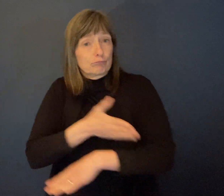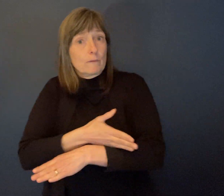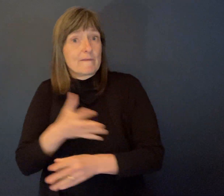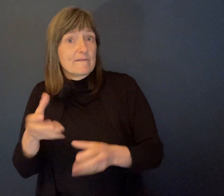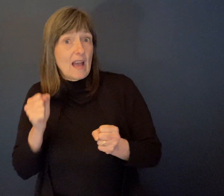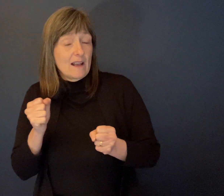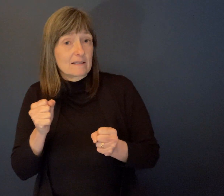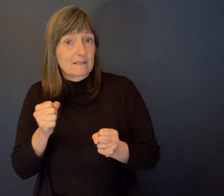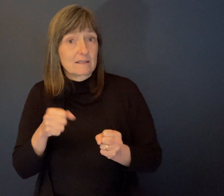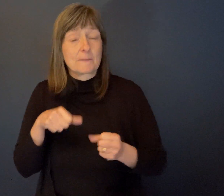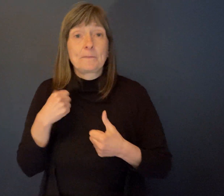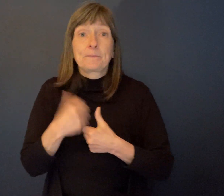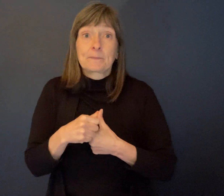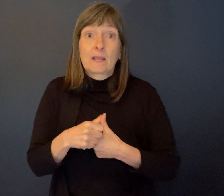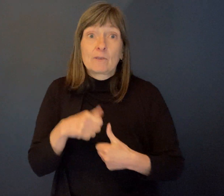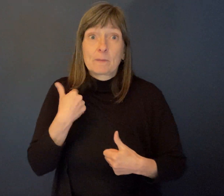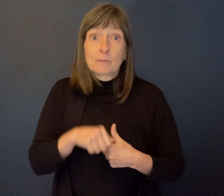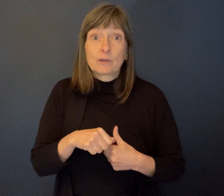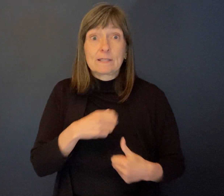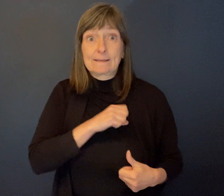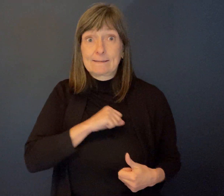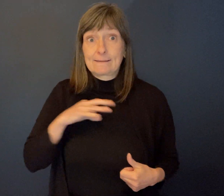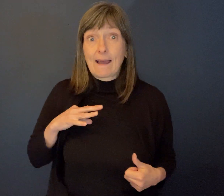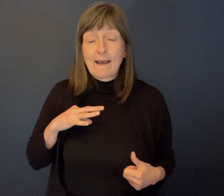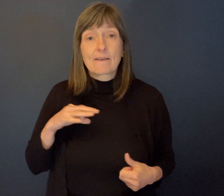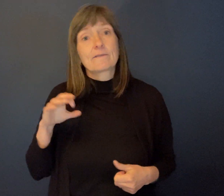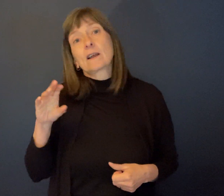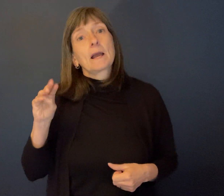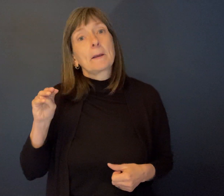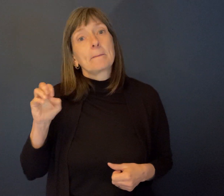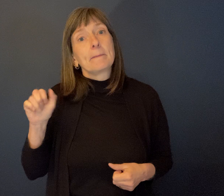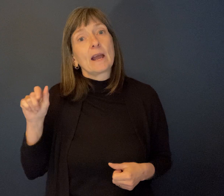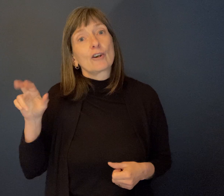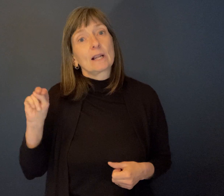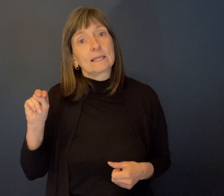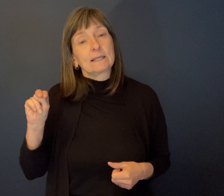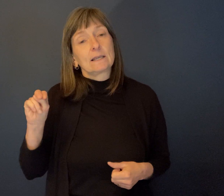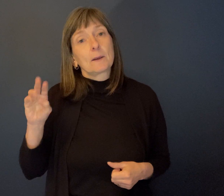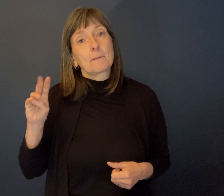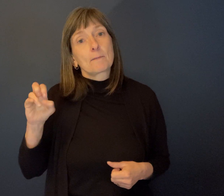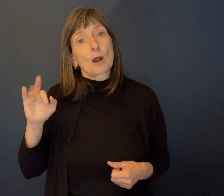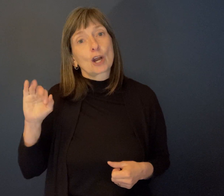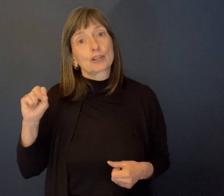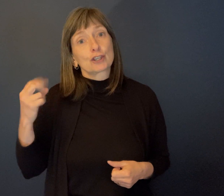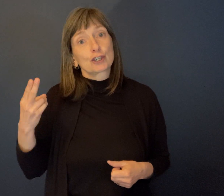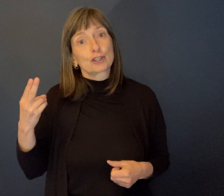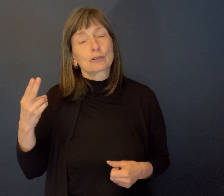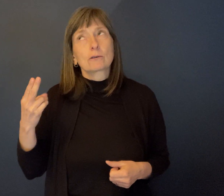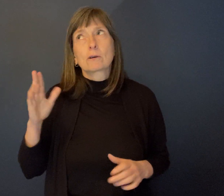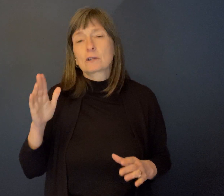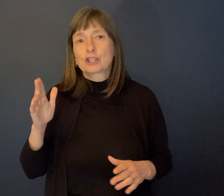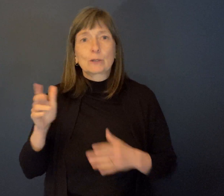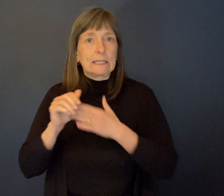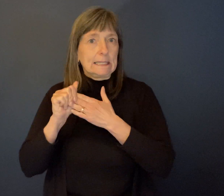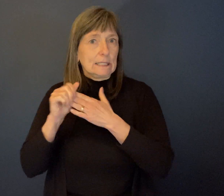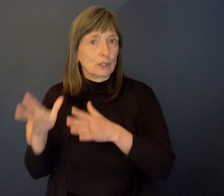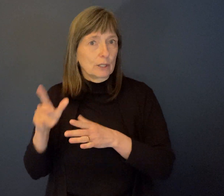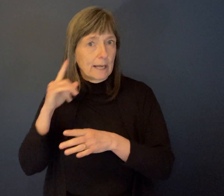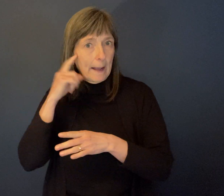Marilyn Marsh, who was the administrator of the camp. And she was just, she was tremendous. She had this knack of being able to